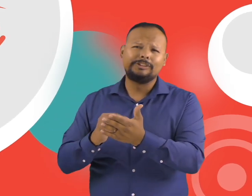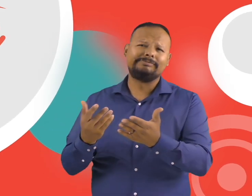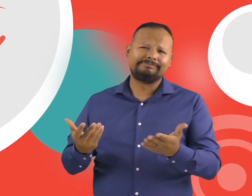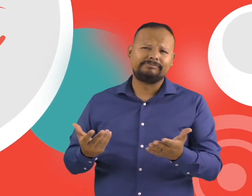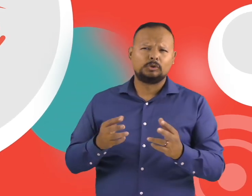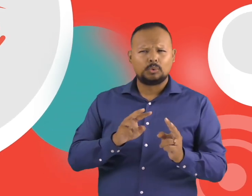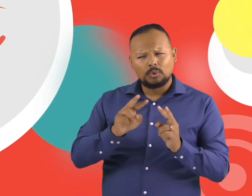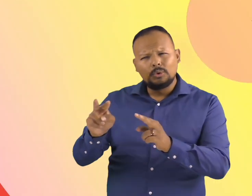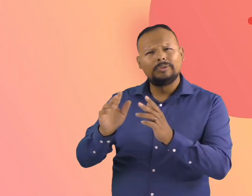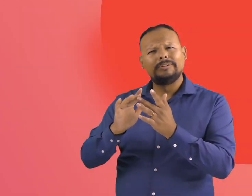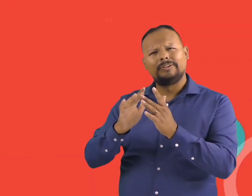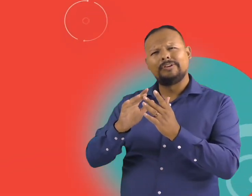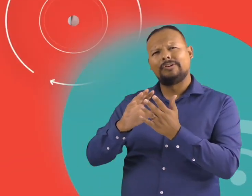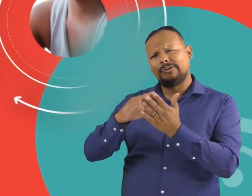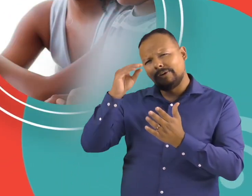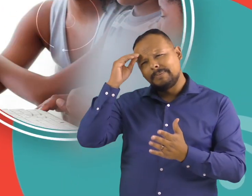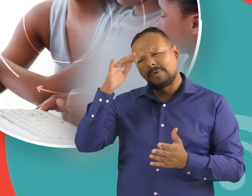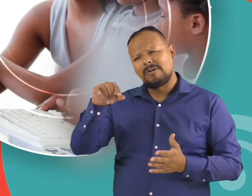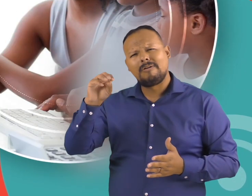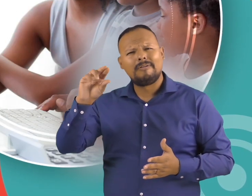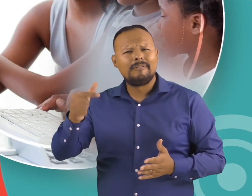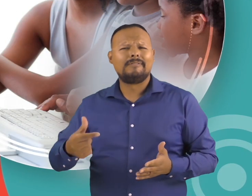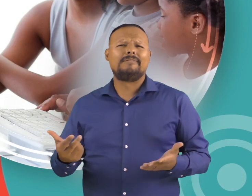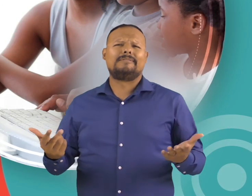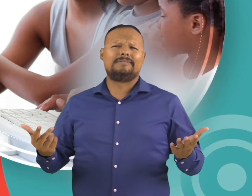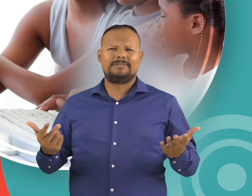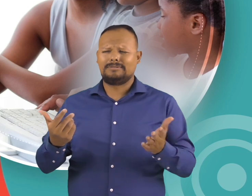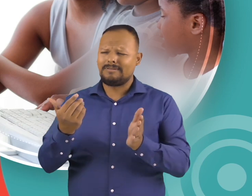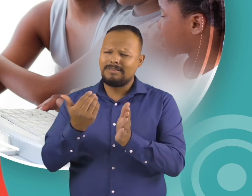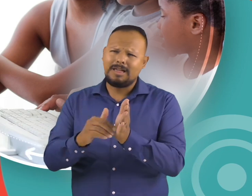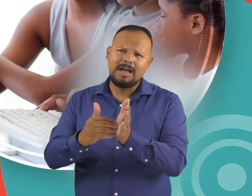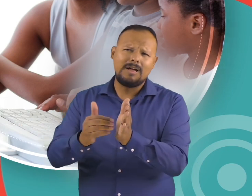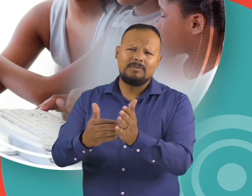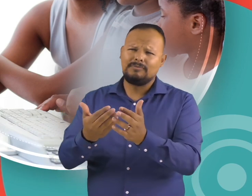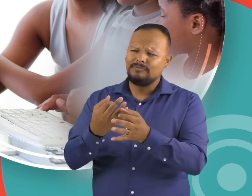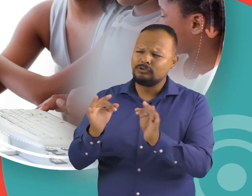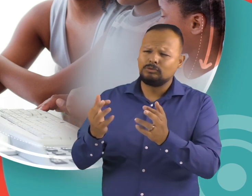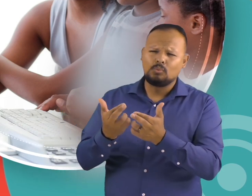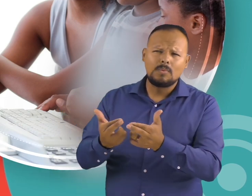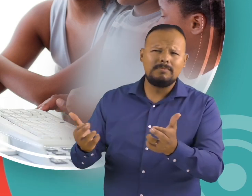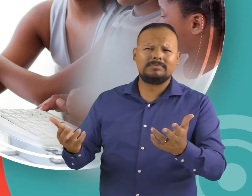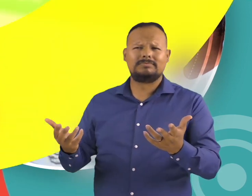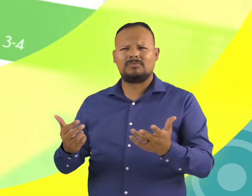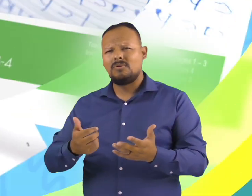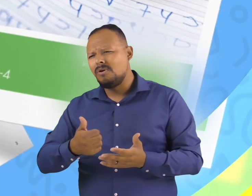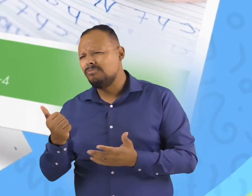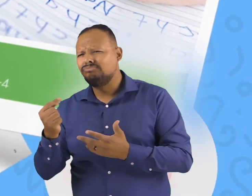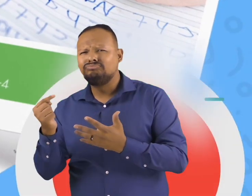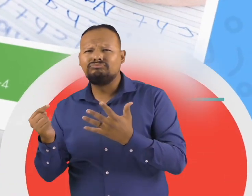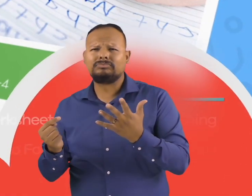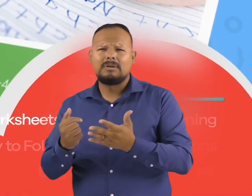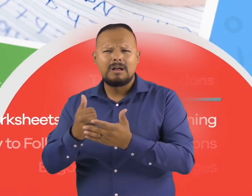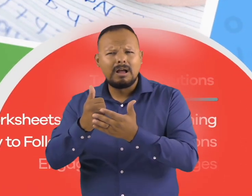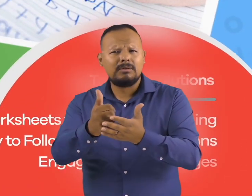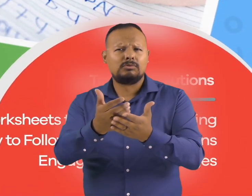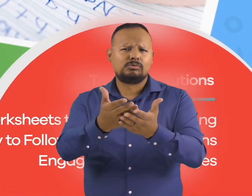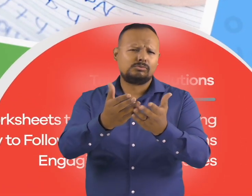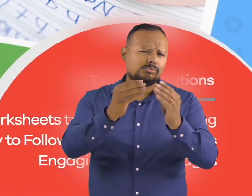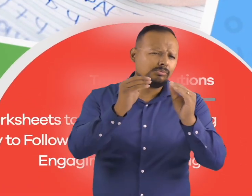Visit us at learnbright.org For thousands of free resources and turnkey solutions for teachers